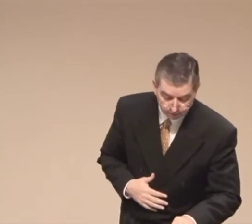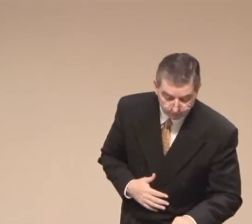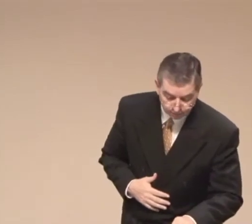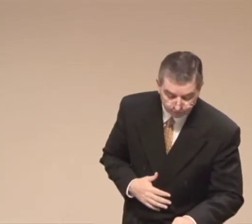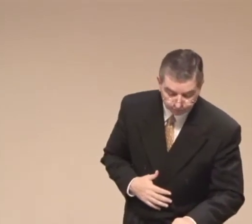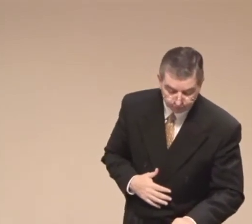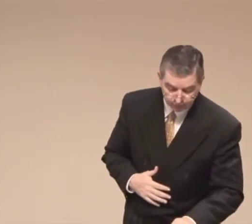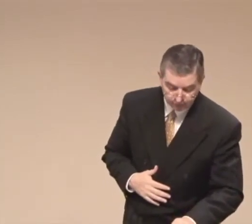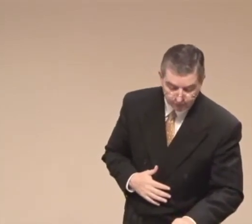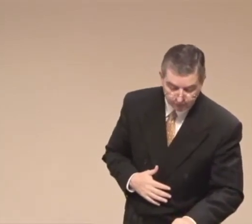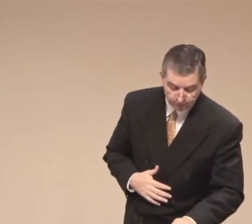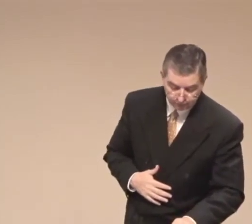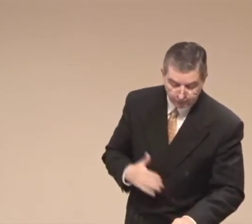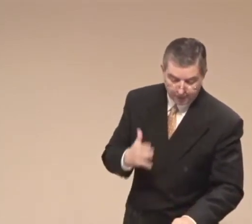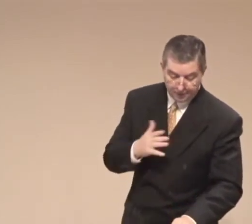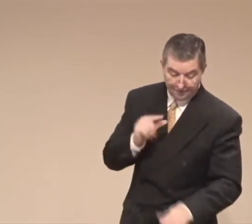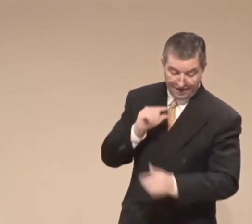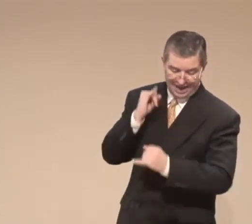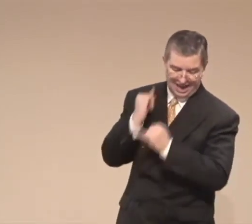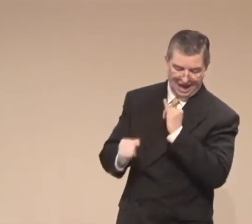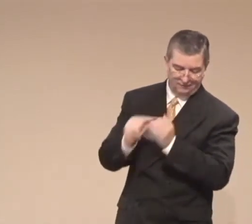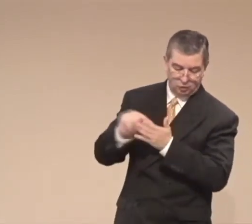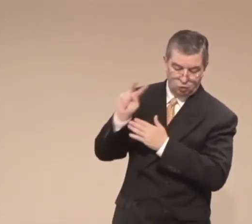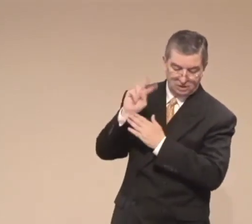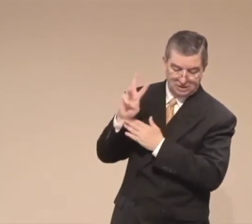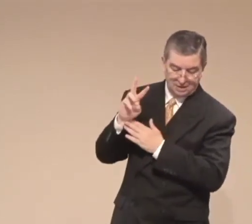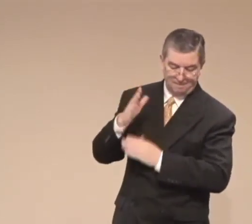up their children in the way of righteousness